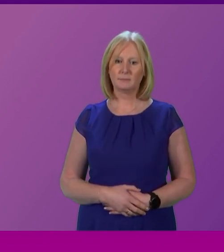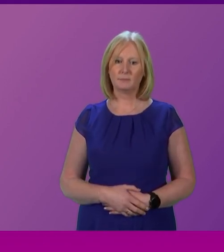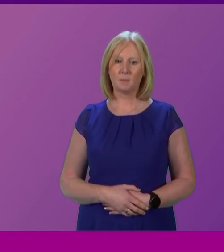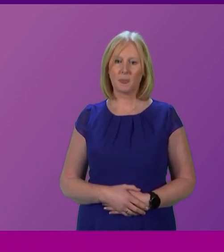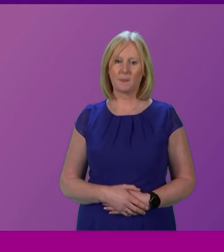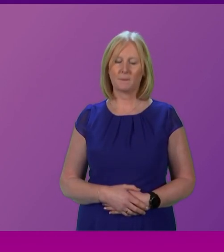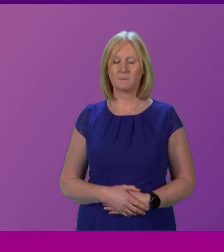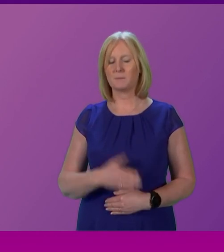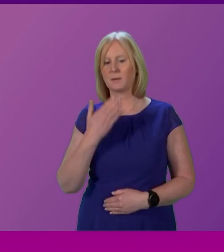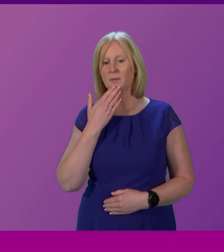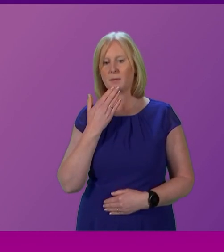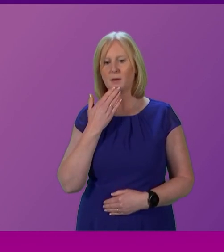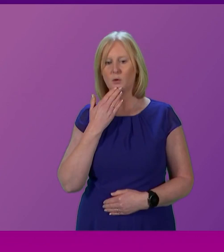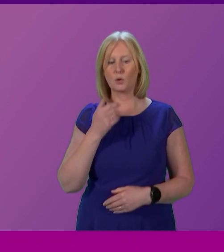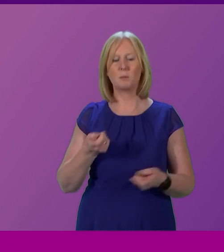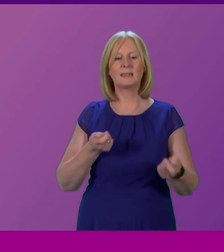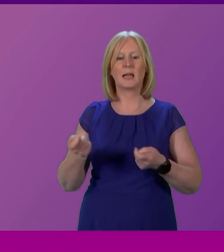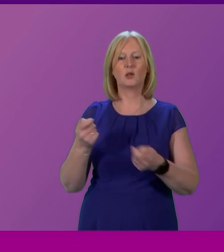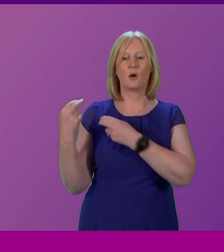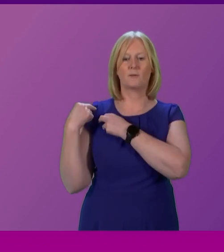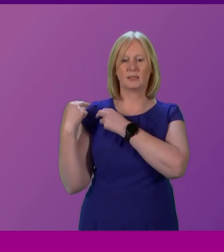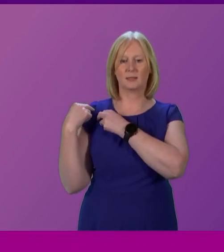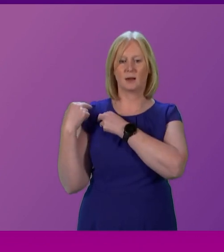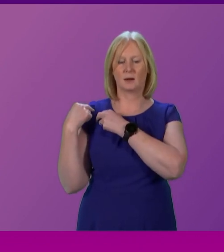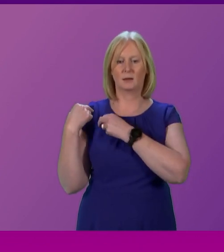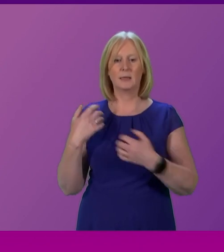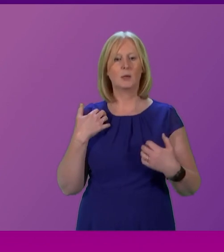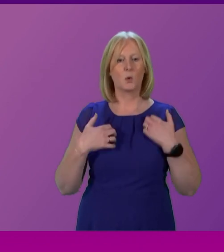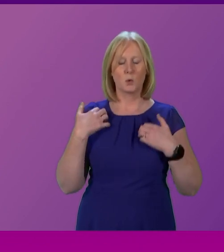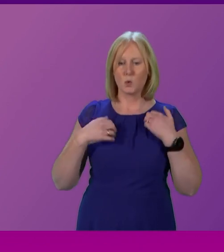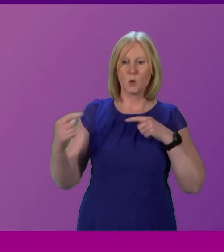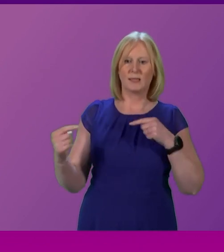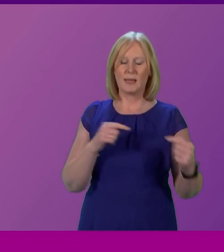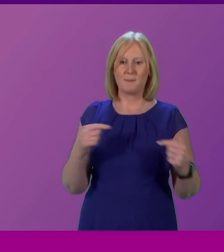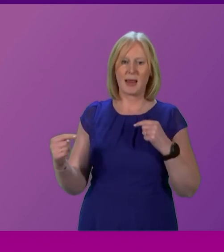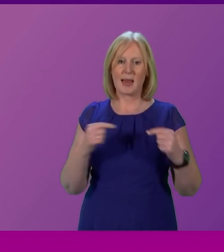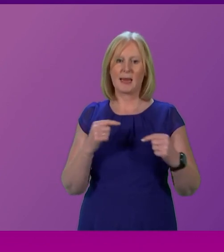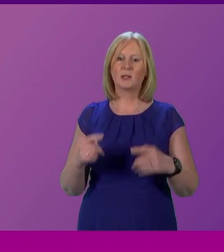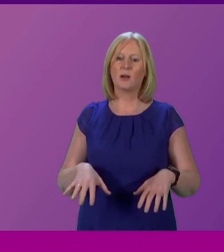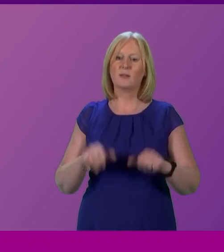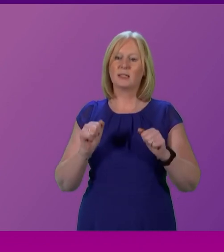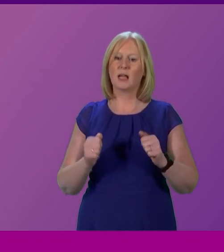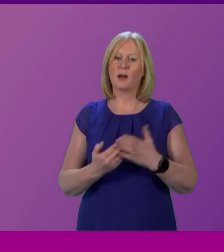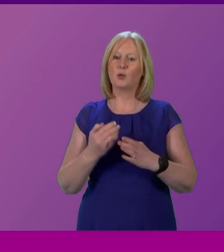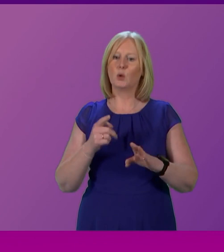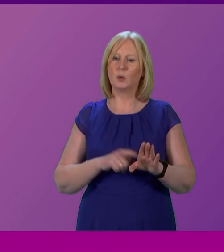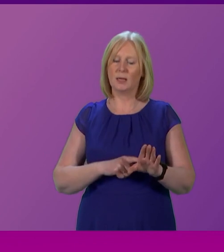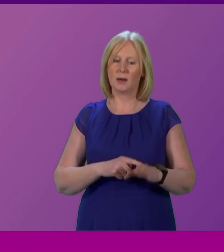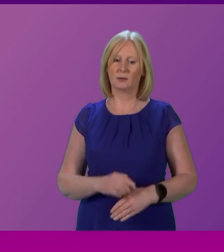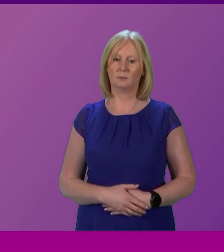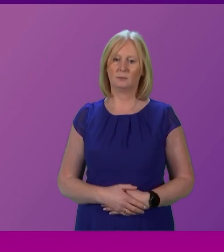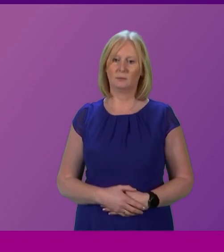Whitfield. I'm very grateful, Deputy Presiding Officer. And as always, a fascinating debate at the start of the year. But